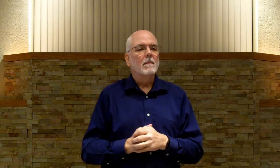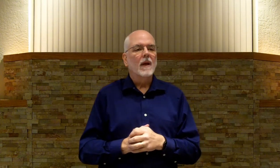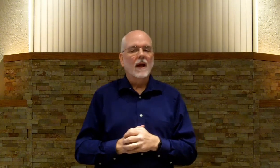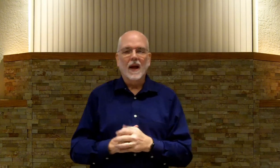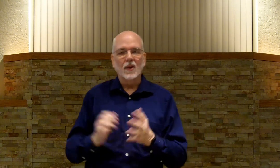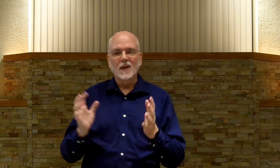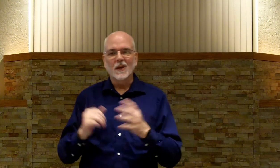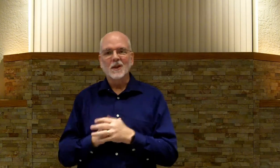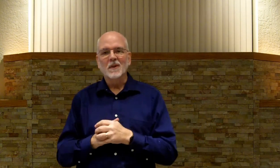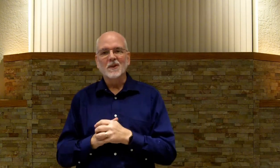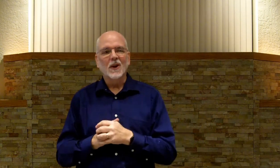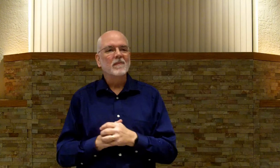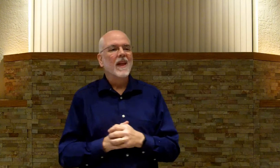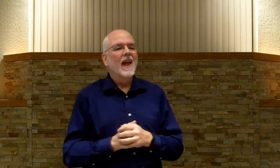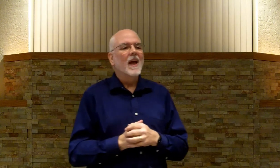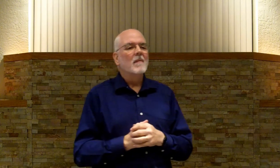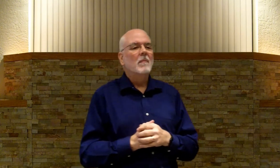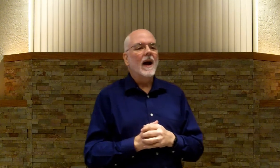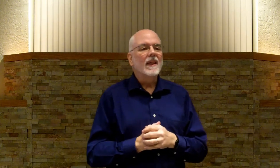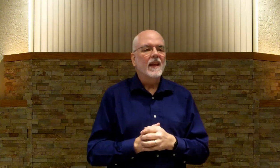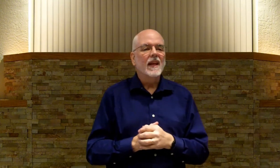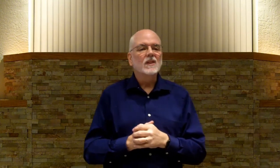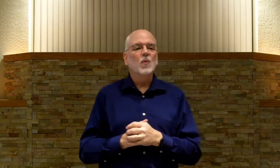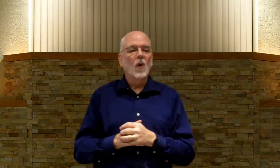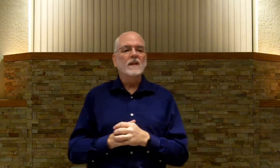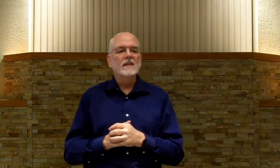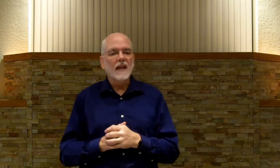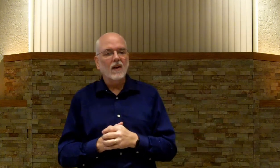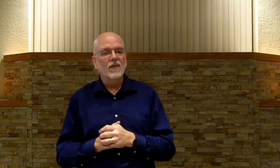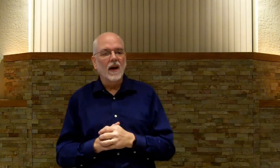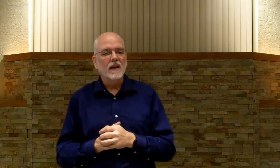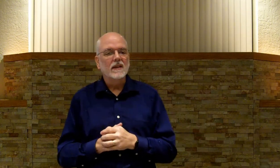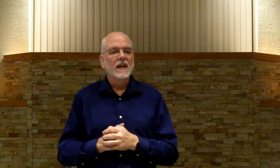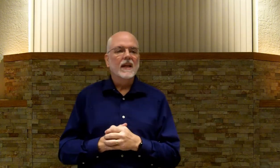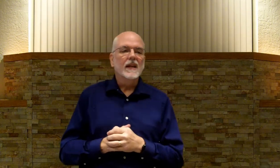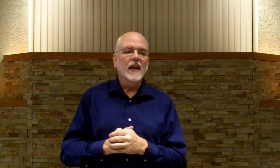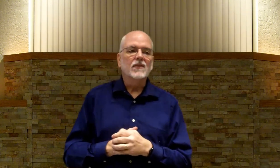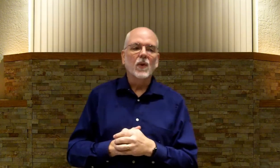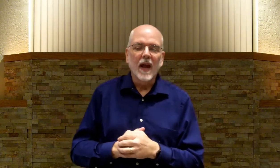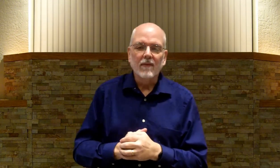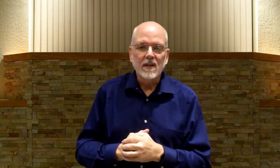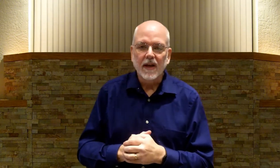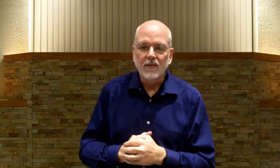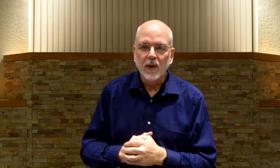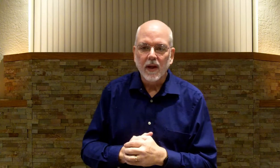I thought I saw something. Sorry. By his one sacrifice. He has forever set free.